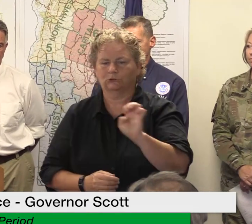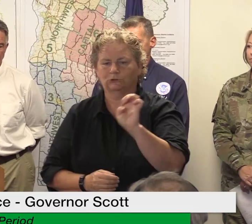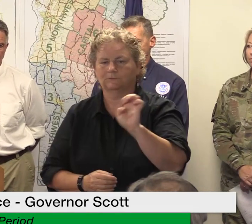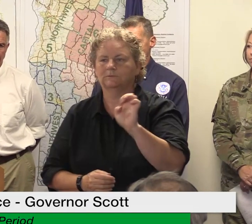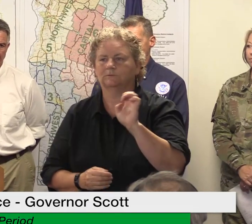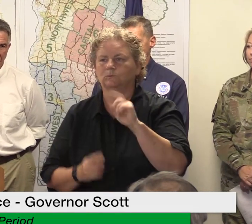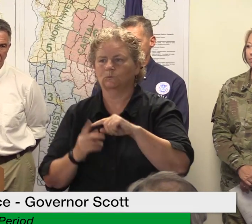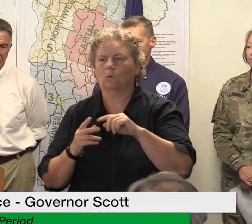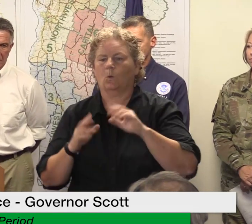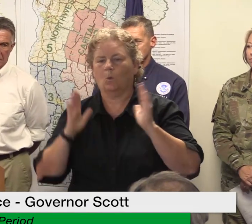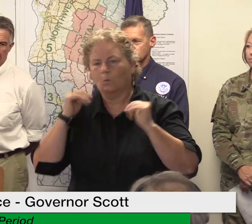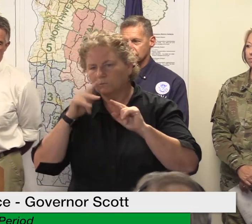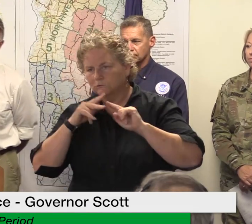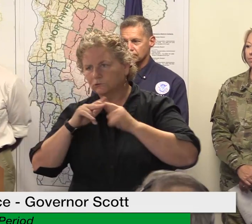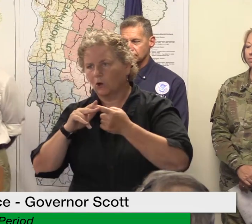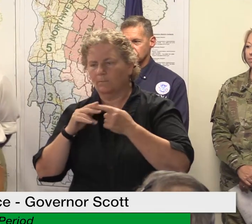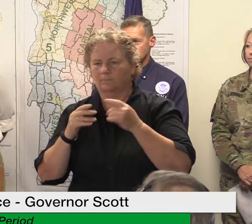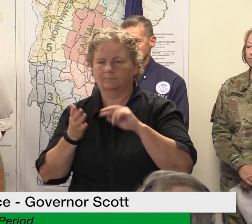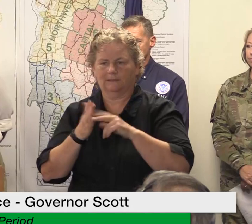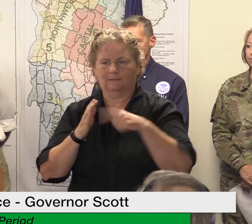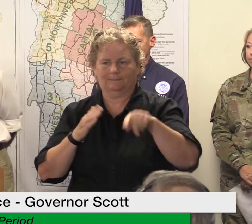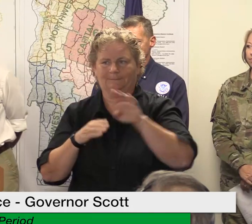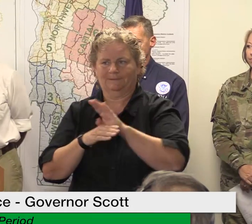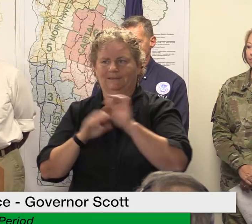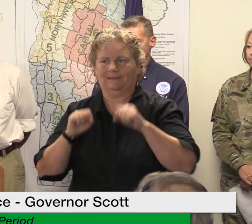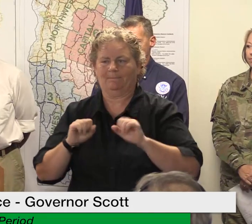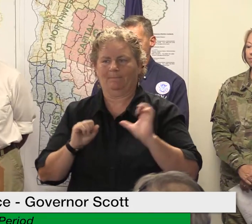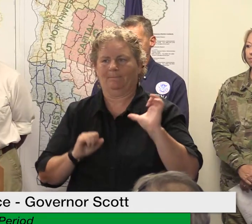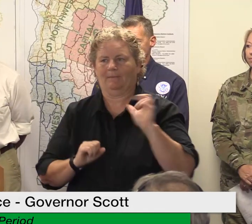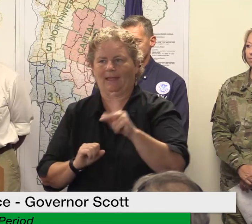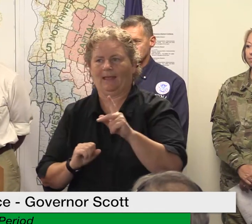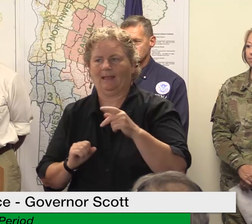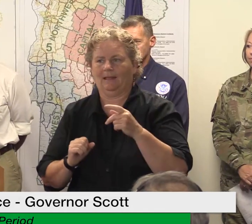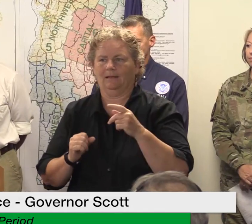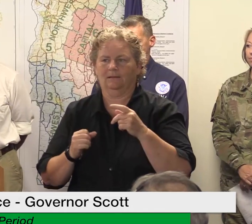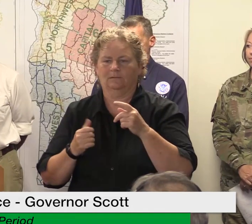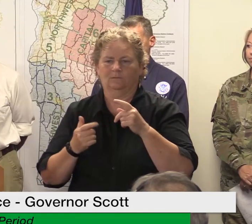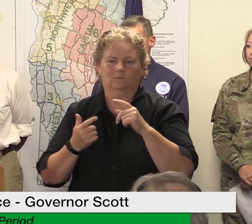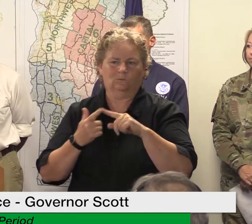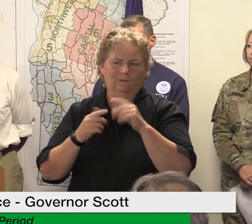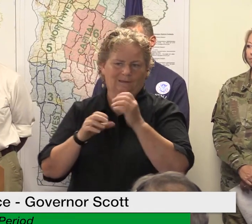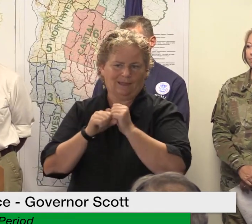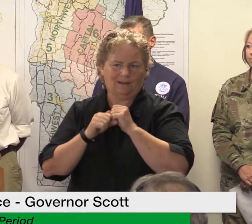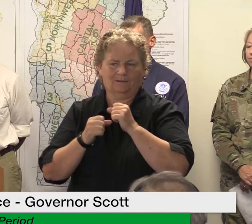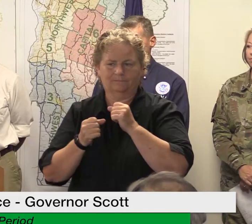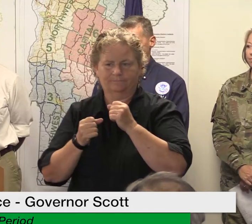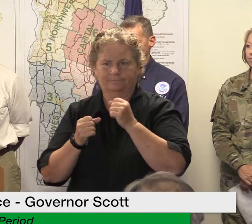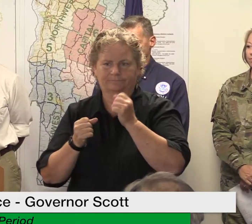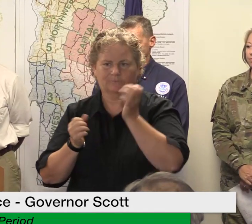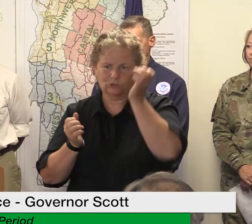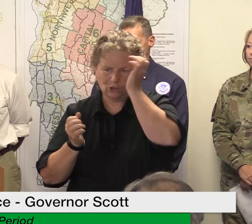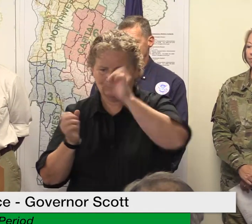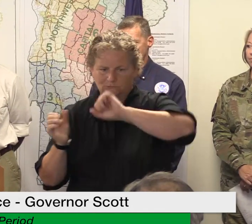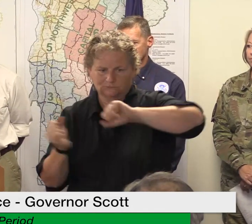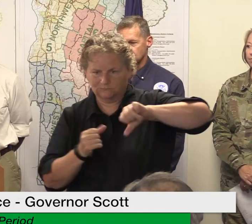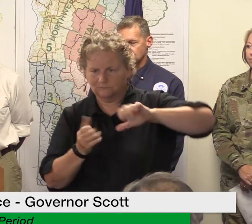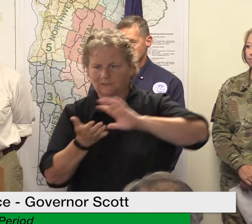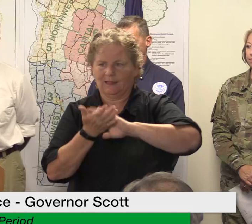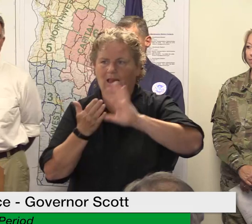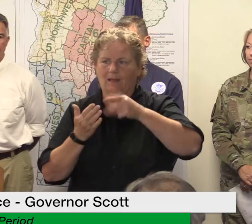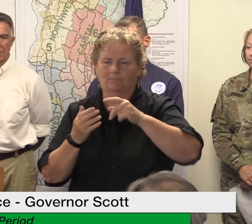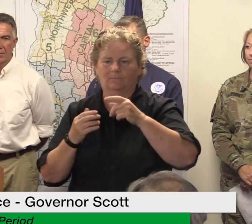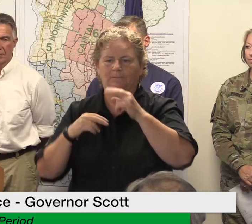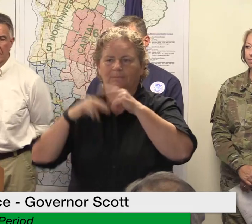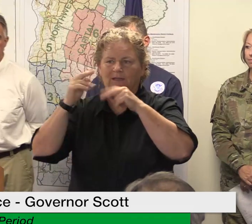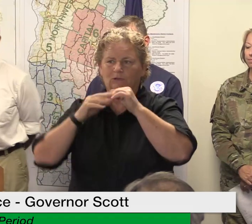begin the process of doing the cleanup doing the repairs that will ultimately get them to bringing employees back and opening